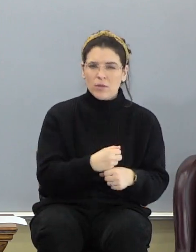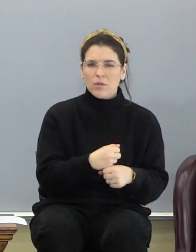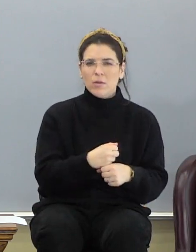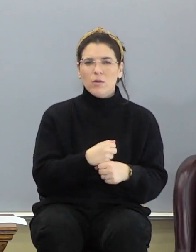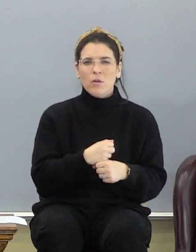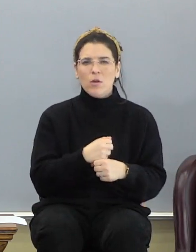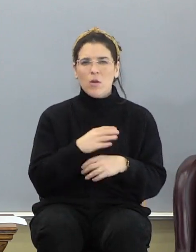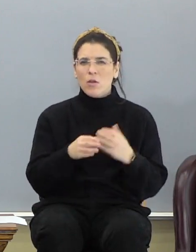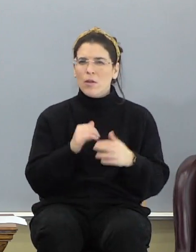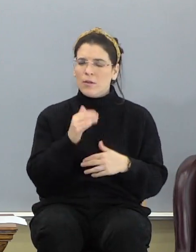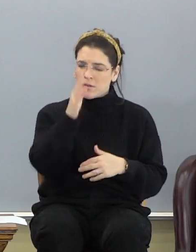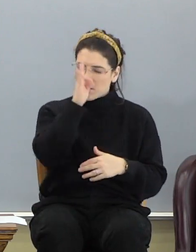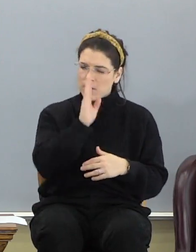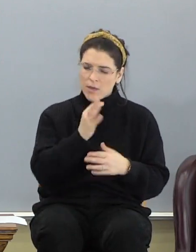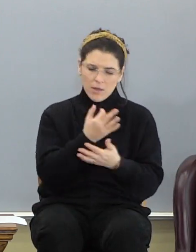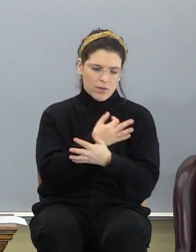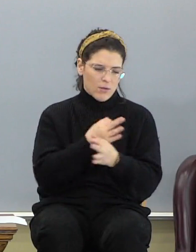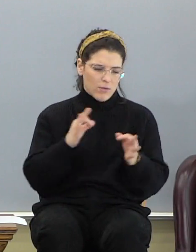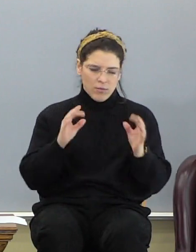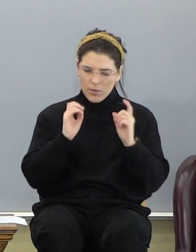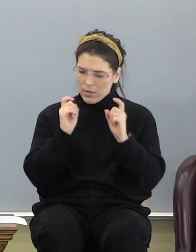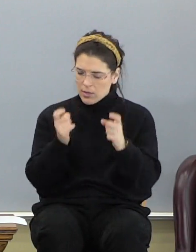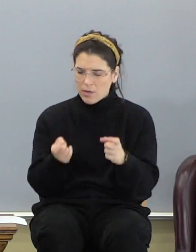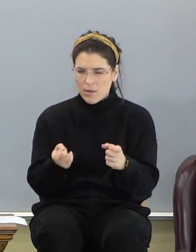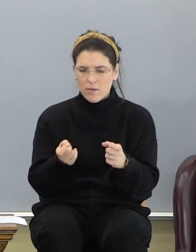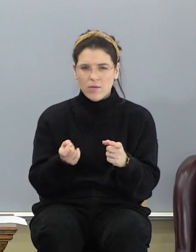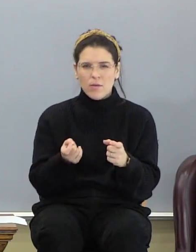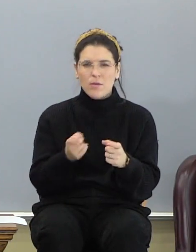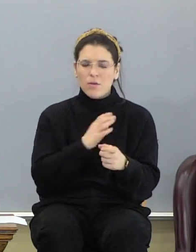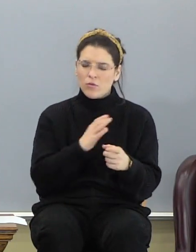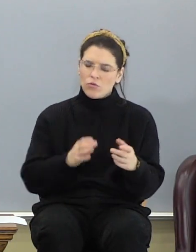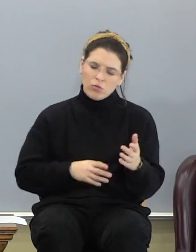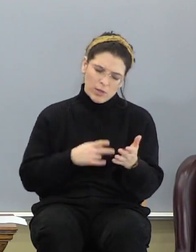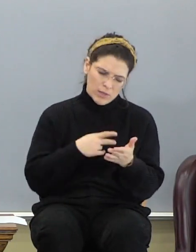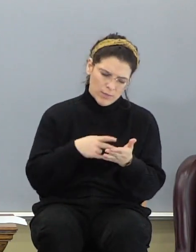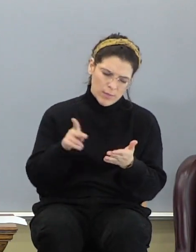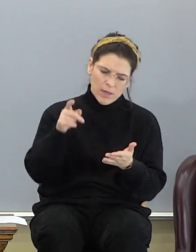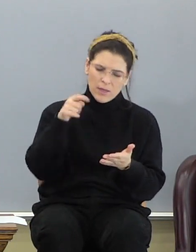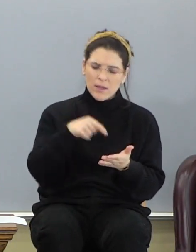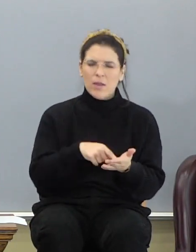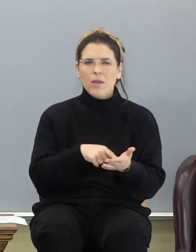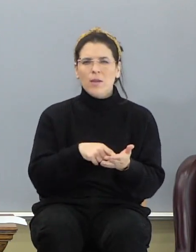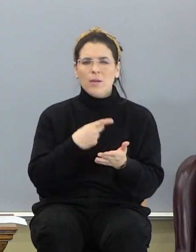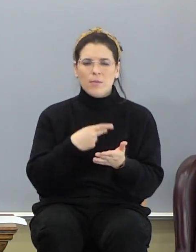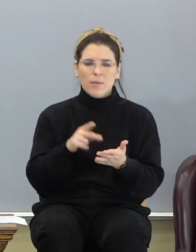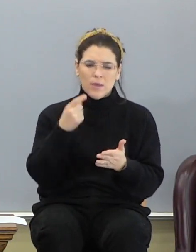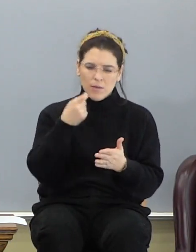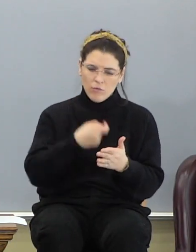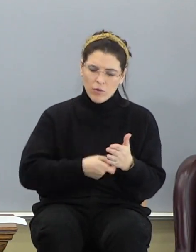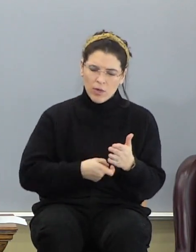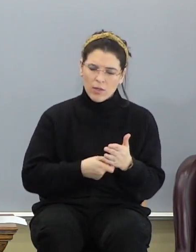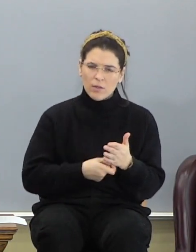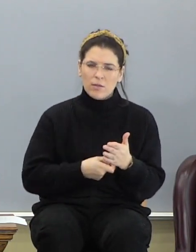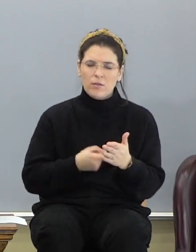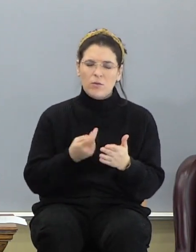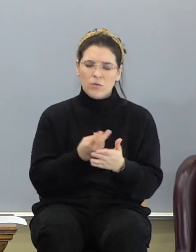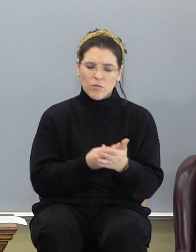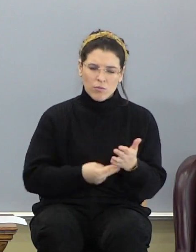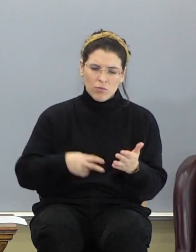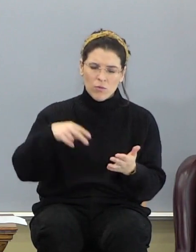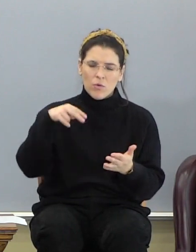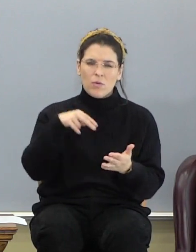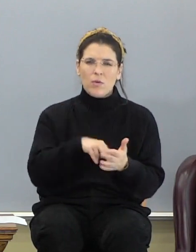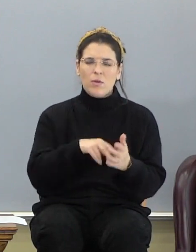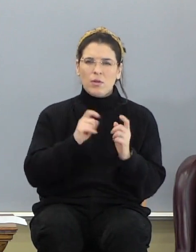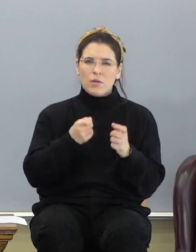All of this is God's free gift. Because Christ paid the debt, paid the price. Christ again to